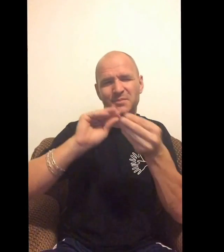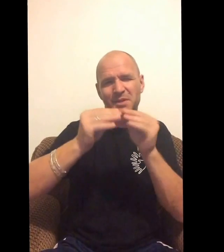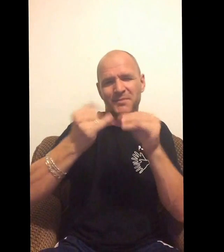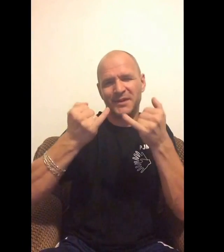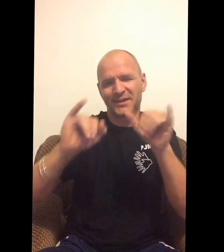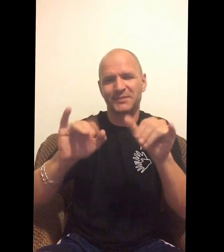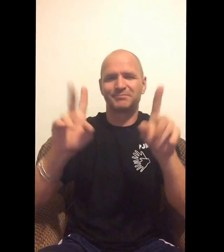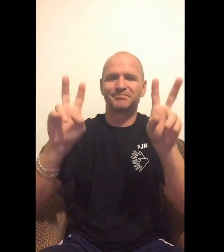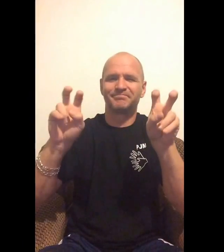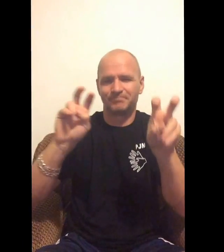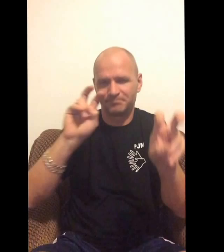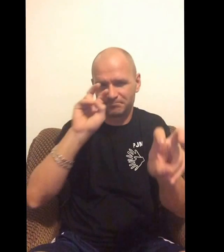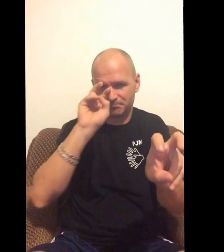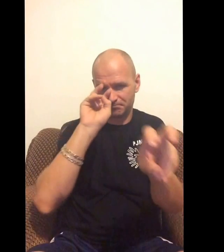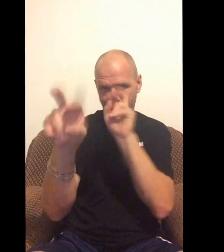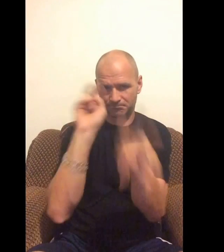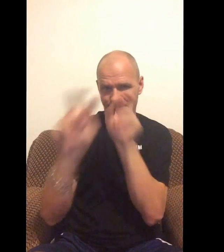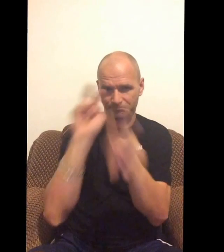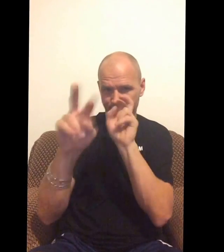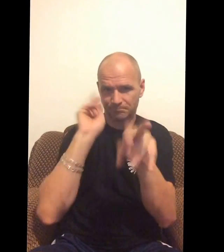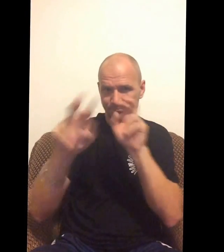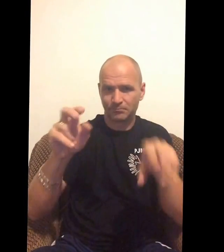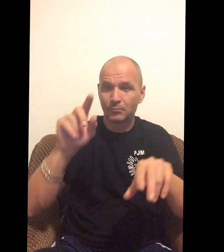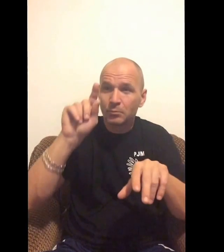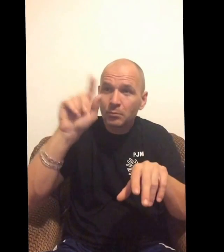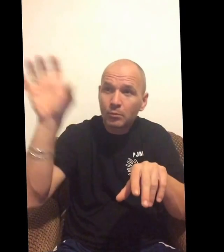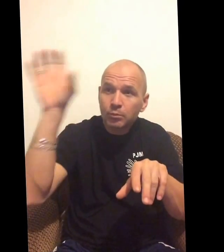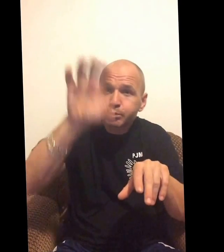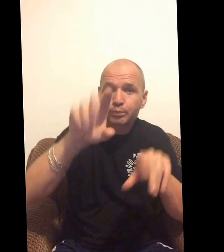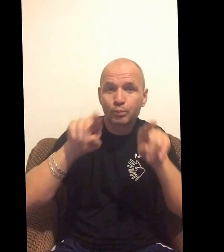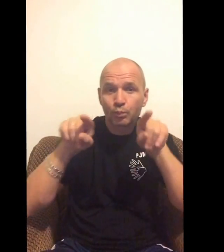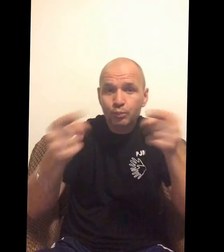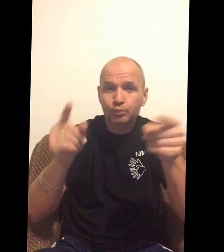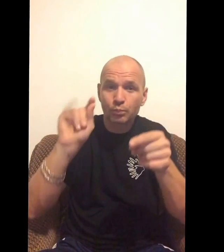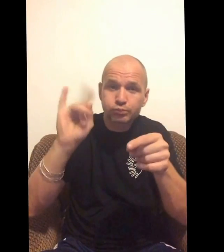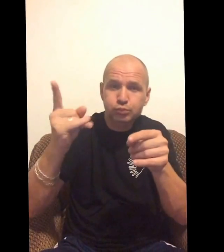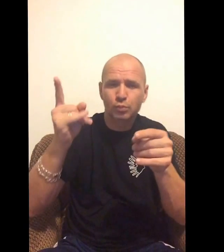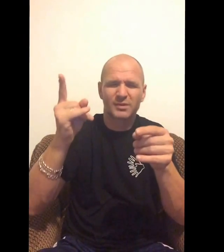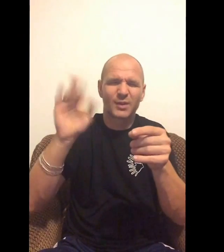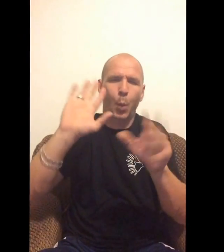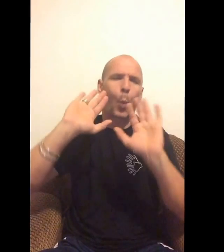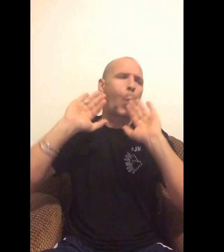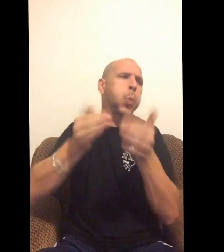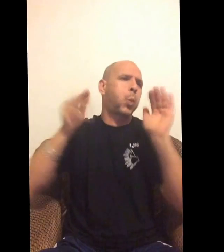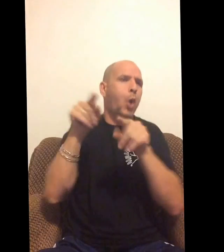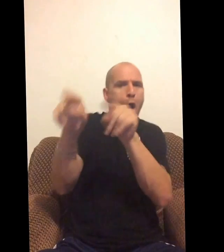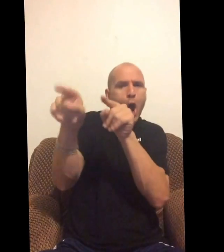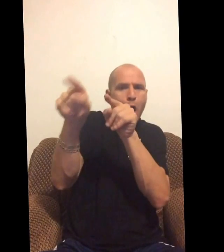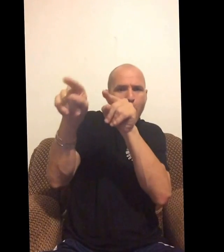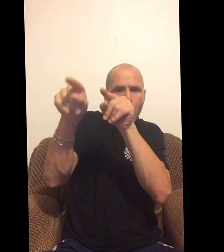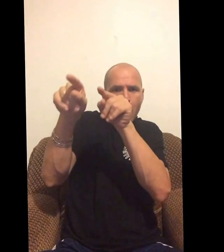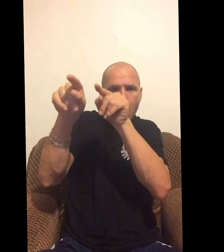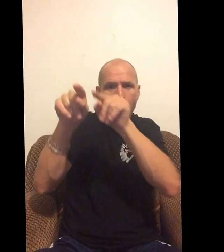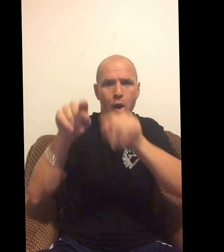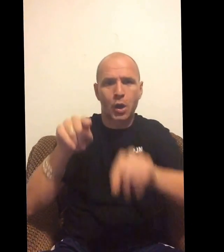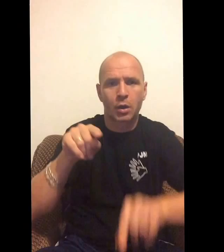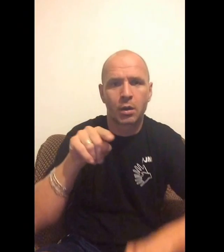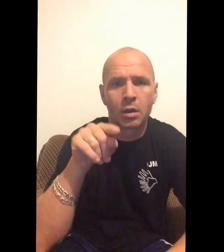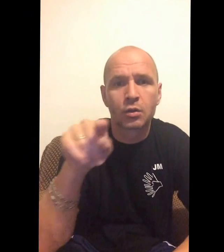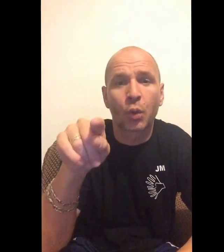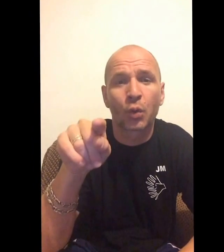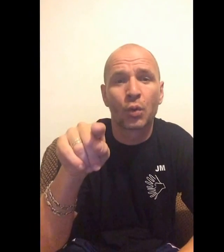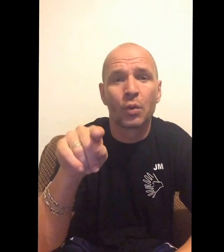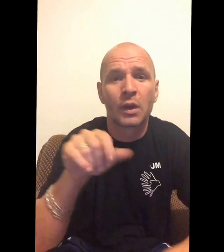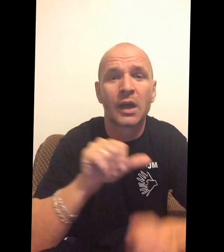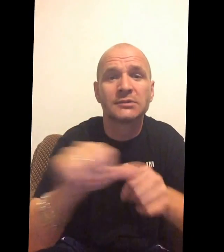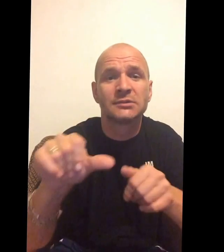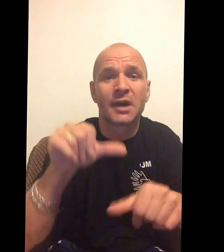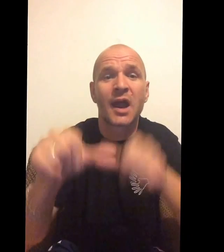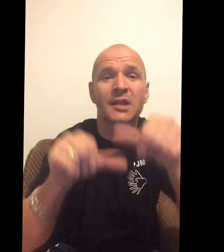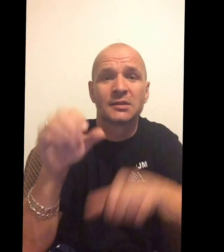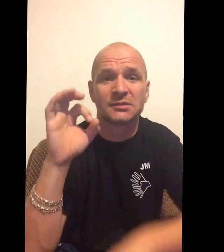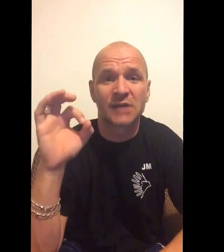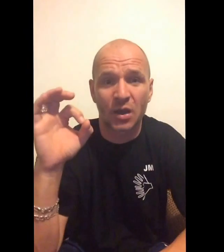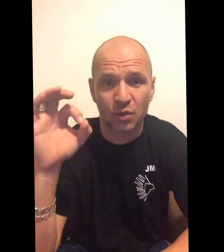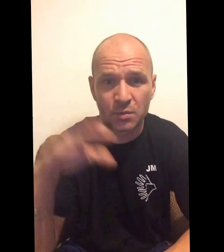know